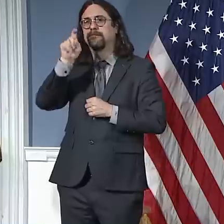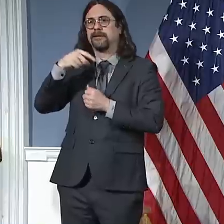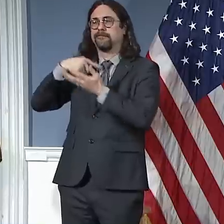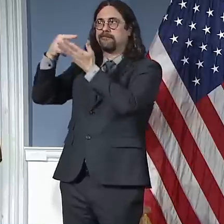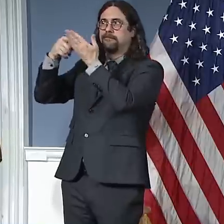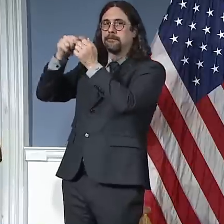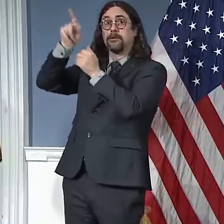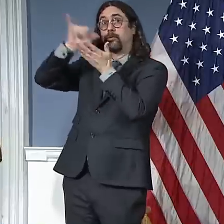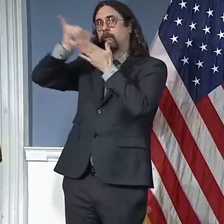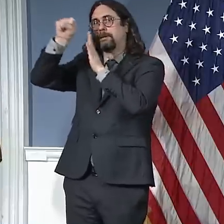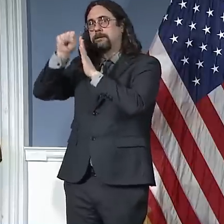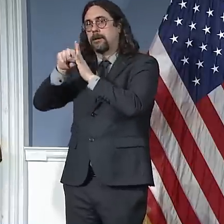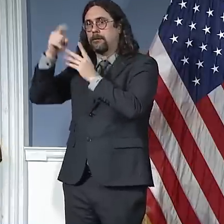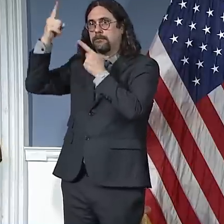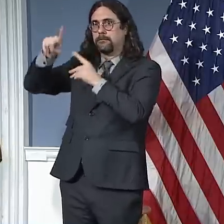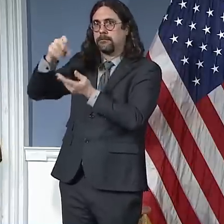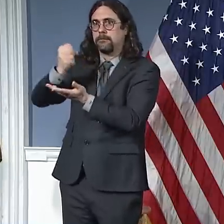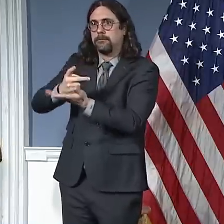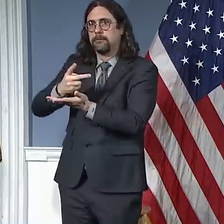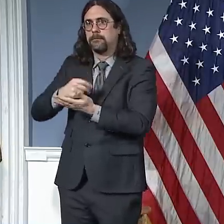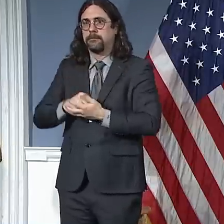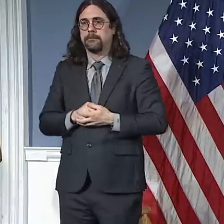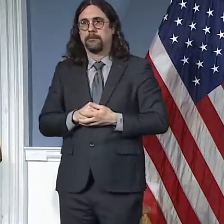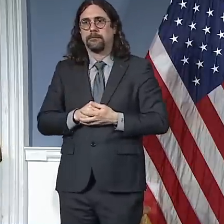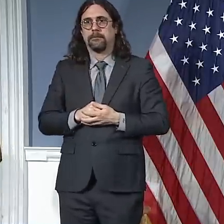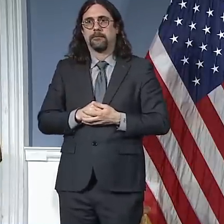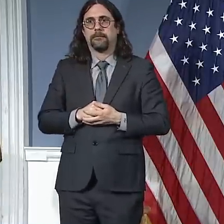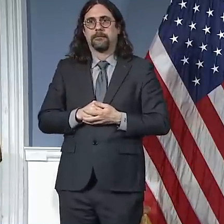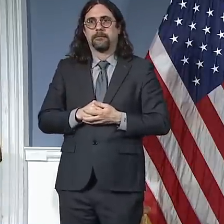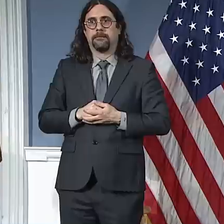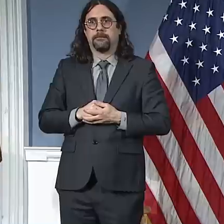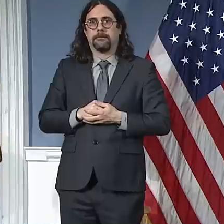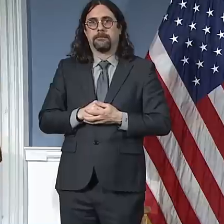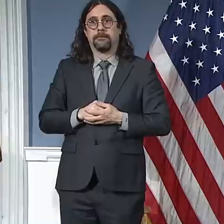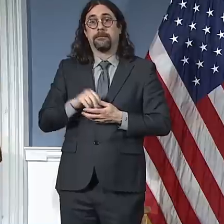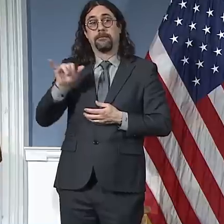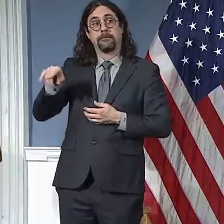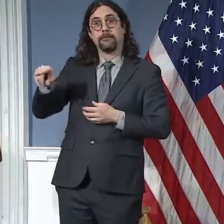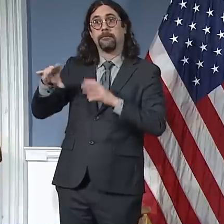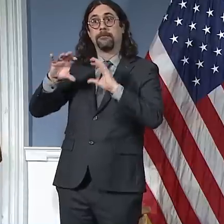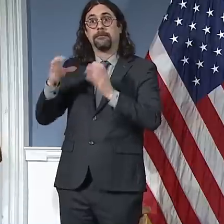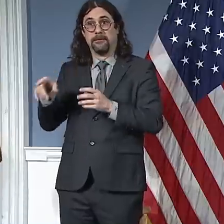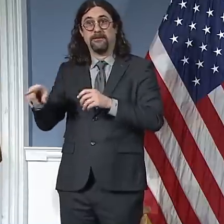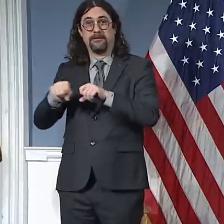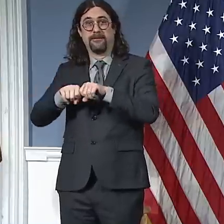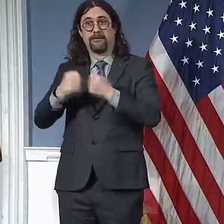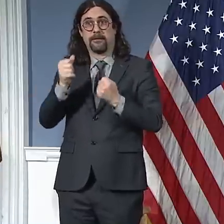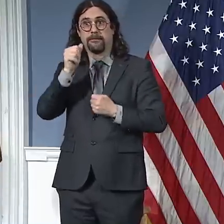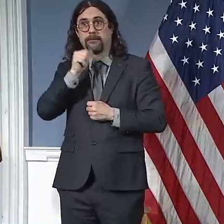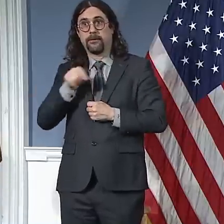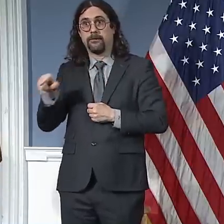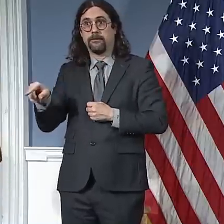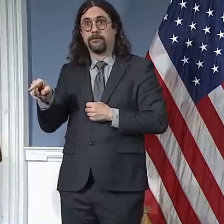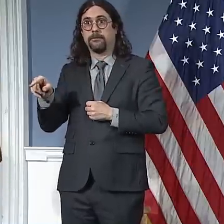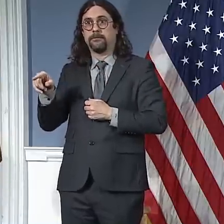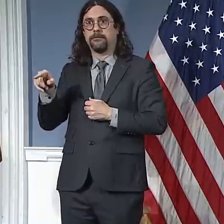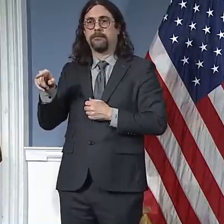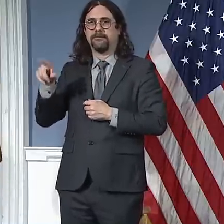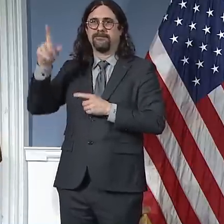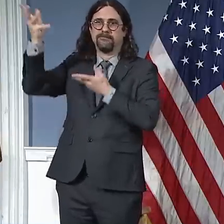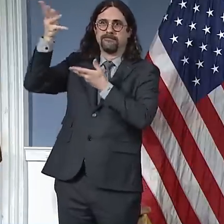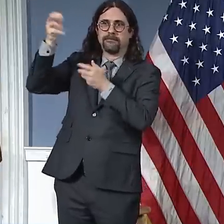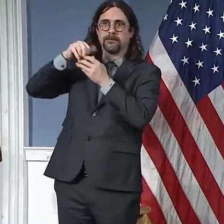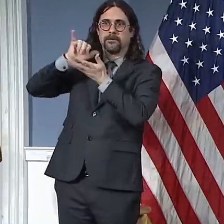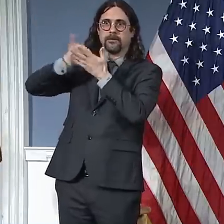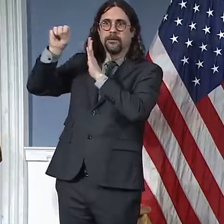be handled in a more specified manner. But certainly that is an area where we think we could find a